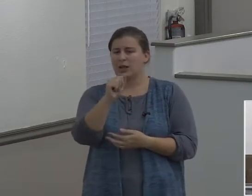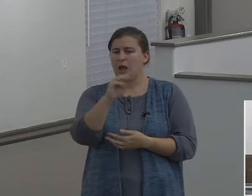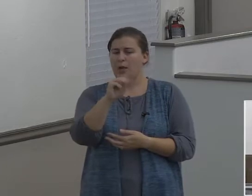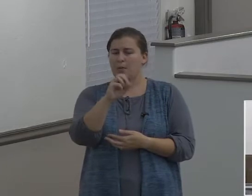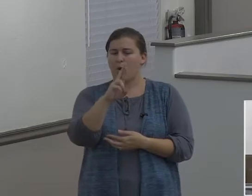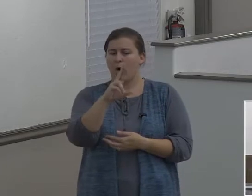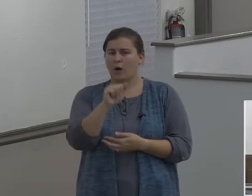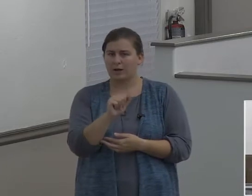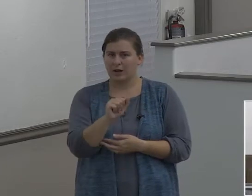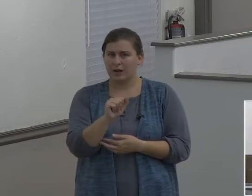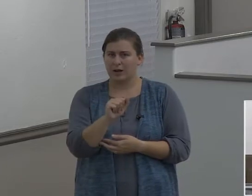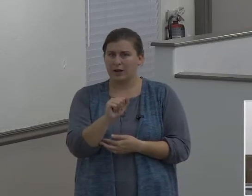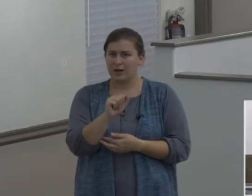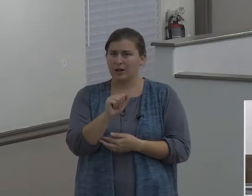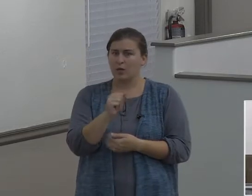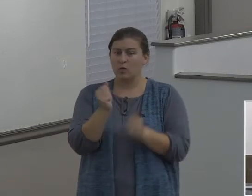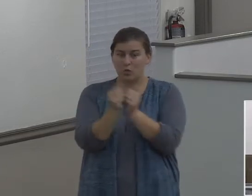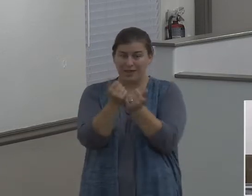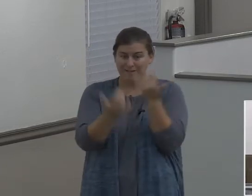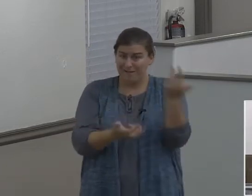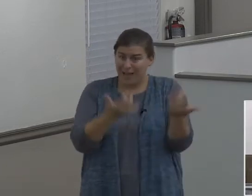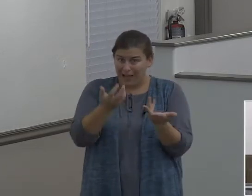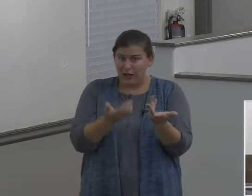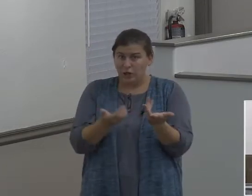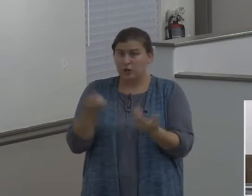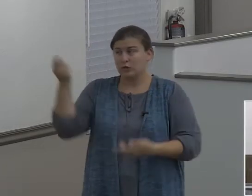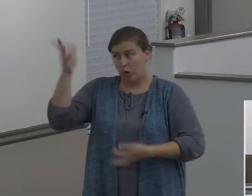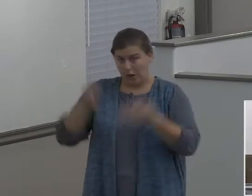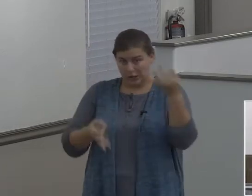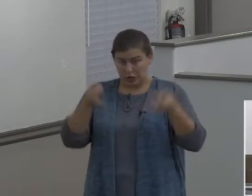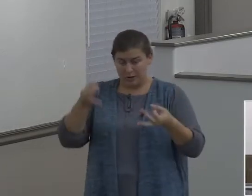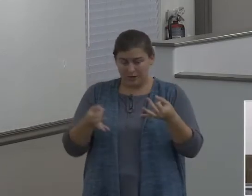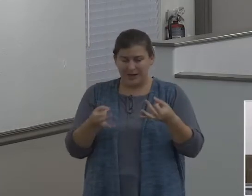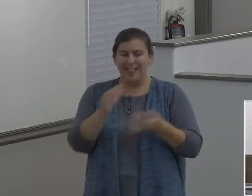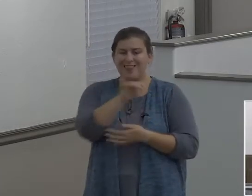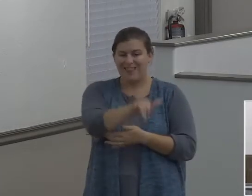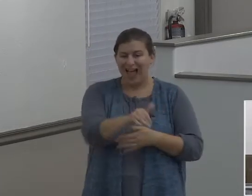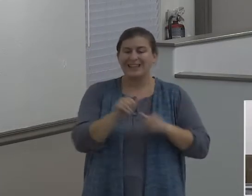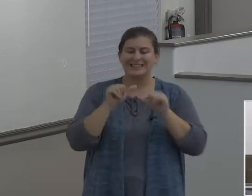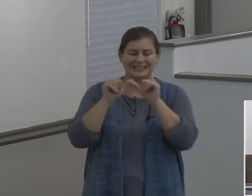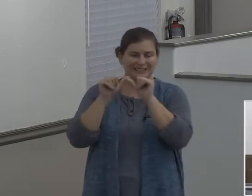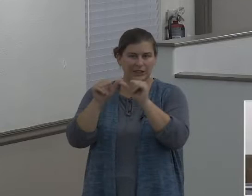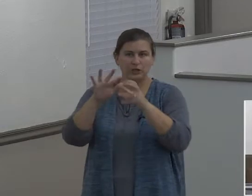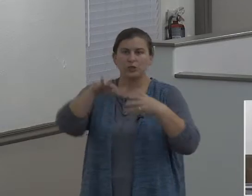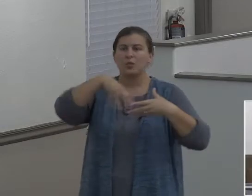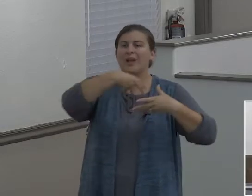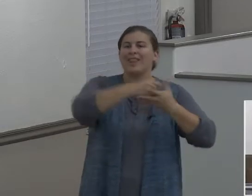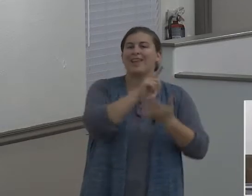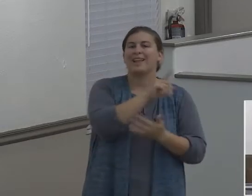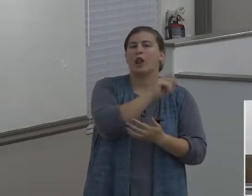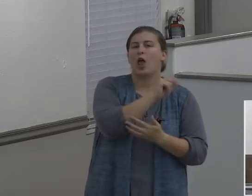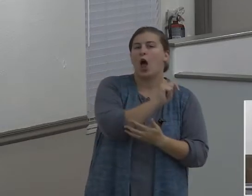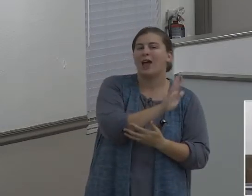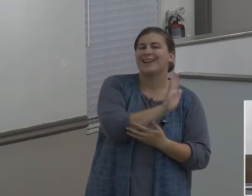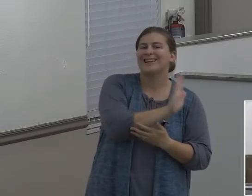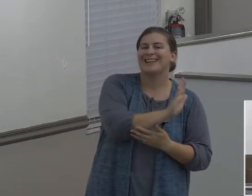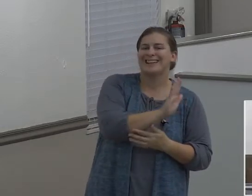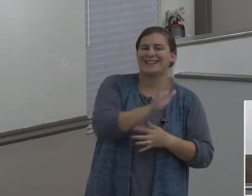by fire right there, that idolatry lived on in Lot's posterity. Think about that.